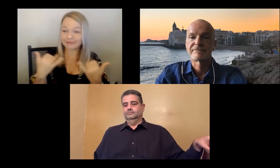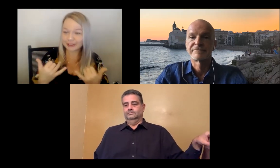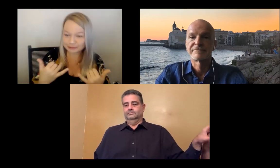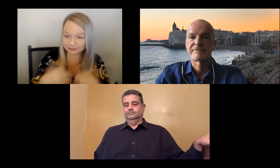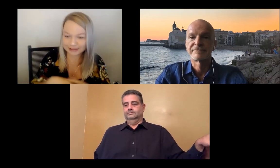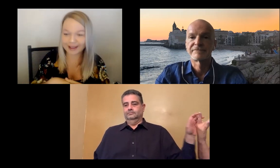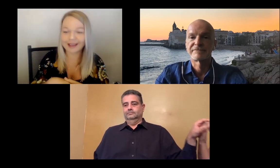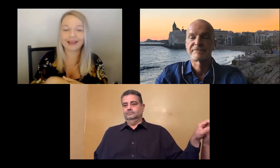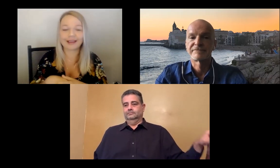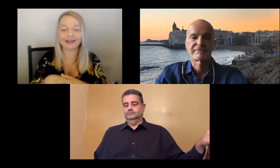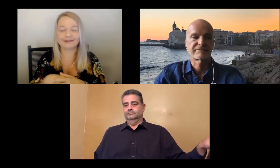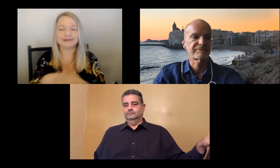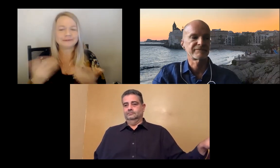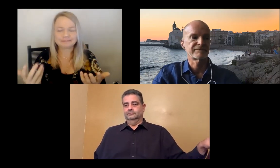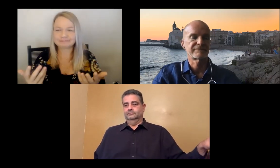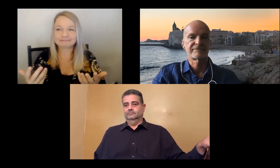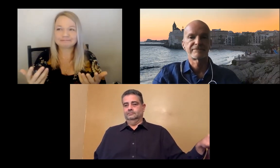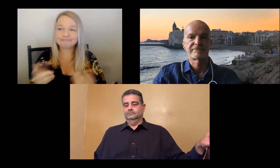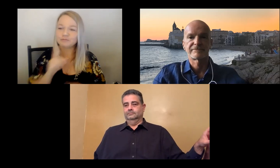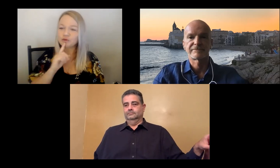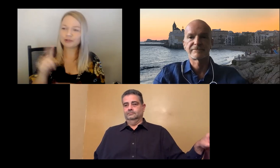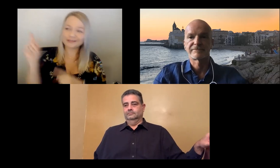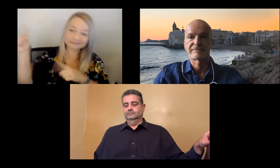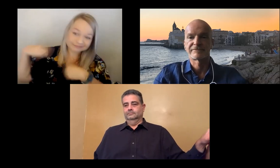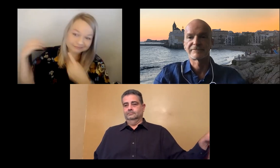We're very excited to bring this event to you today.